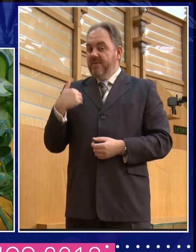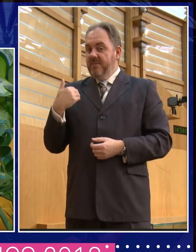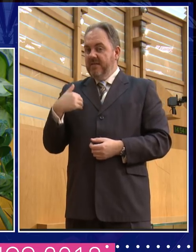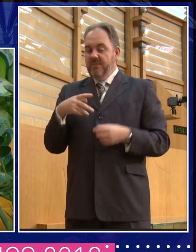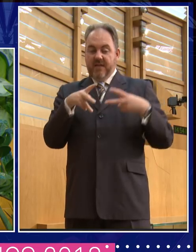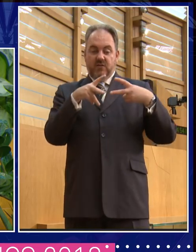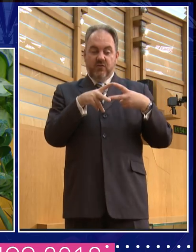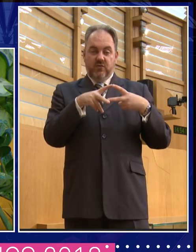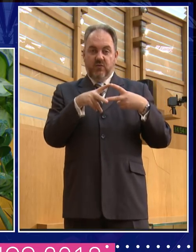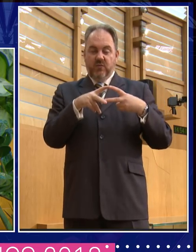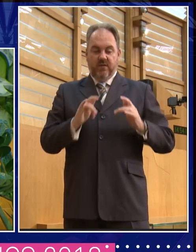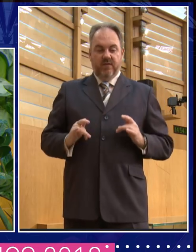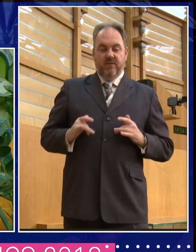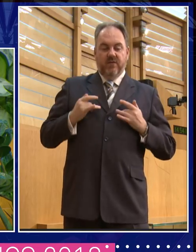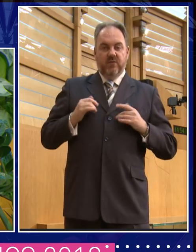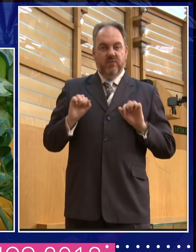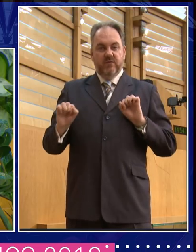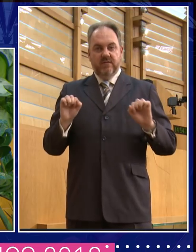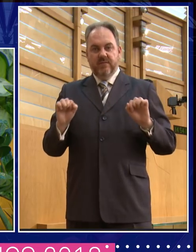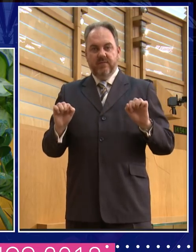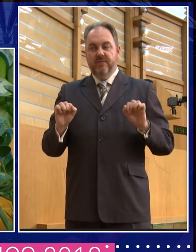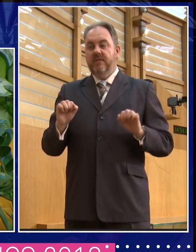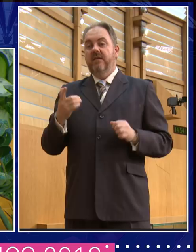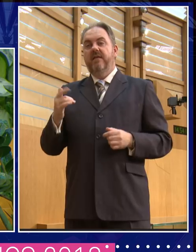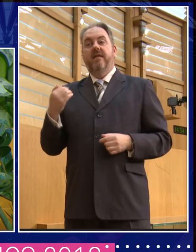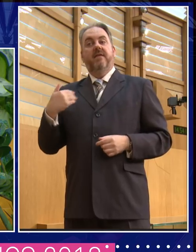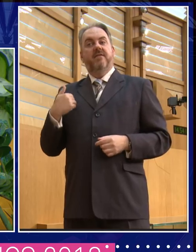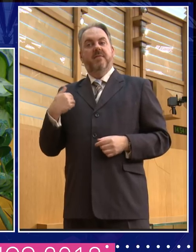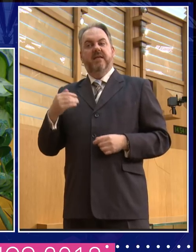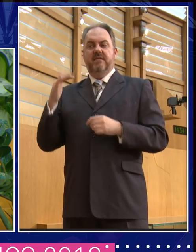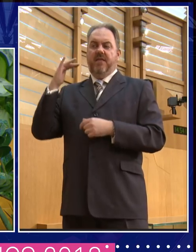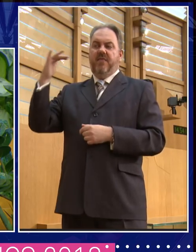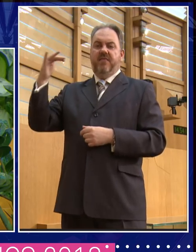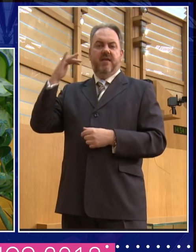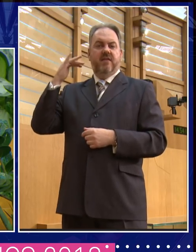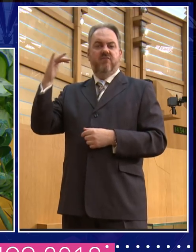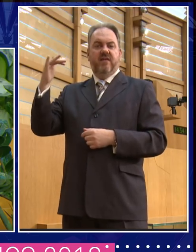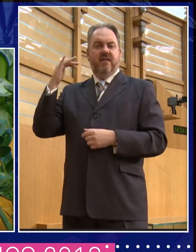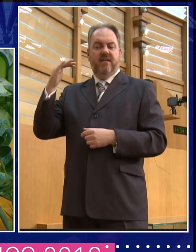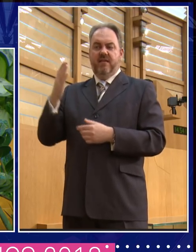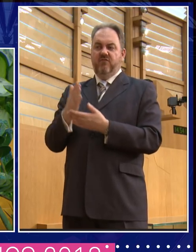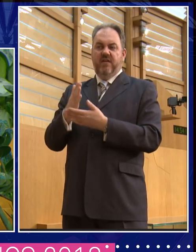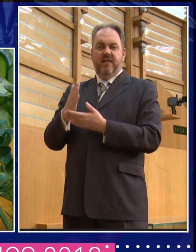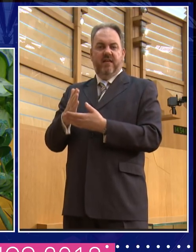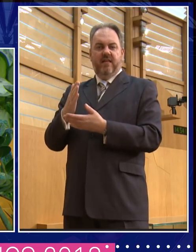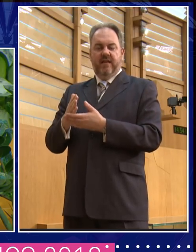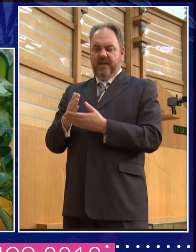you know, if anybody wants to come to me and say, you know, feminist theory has not made our picture of the ancient world